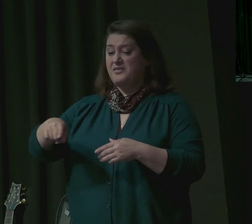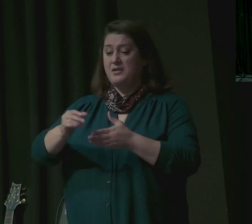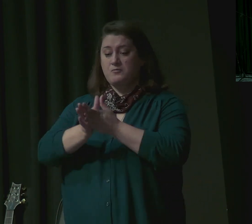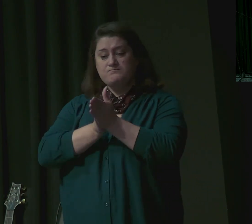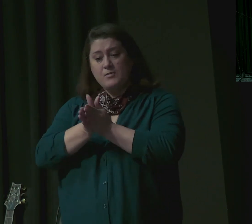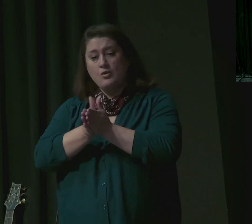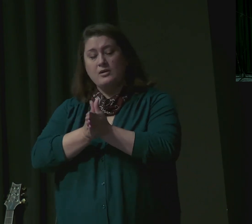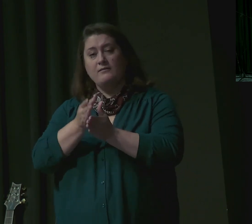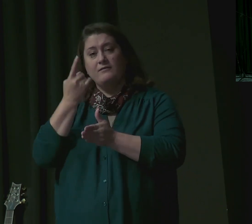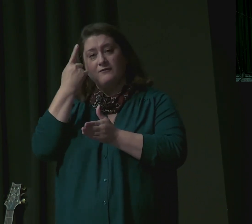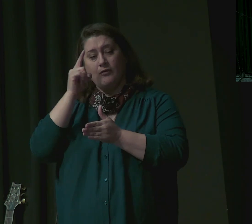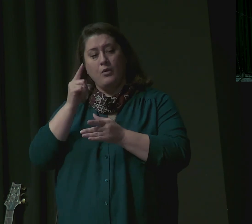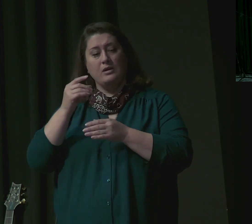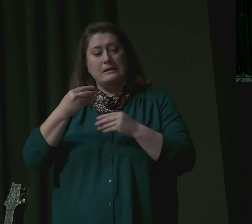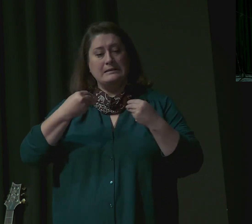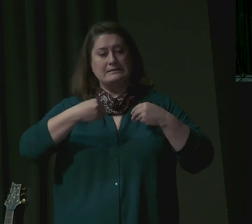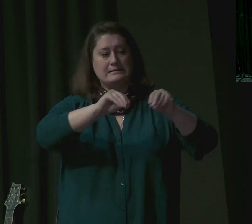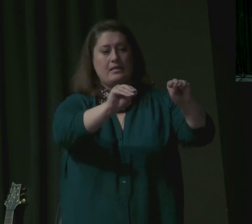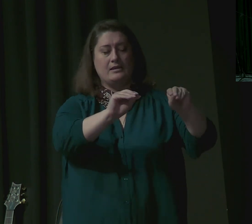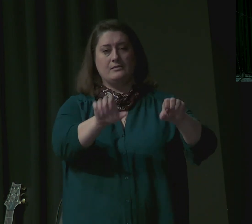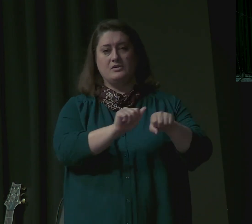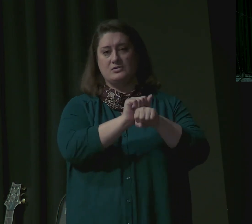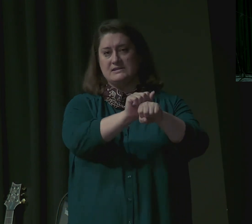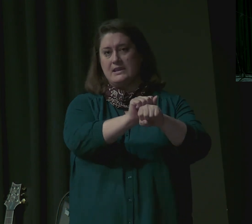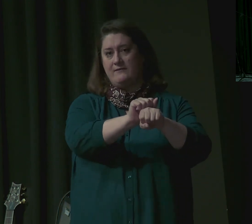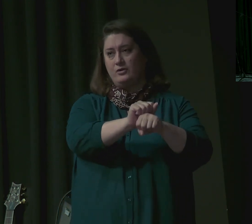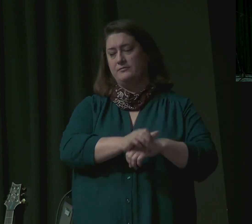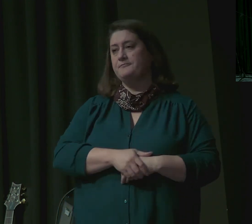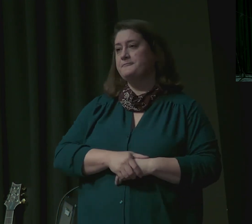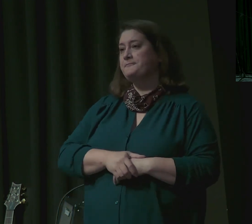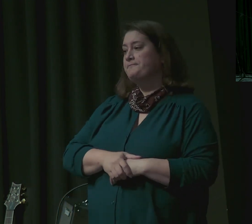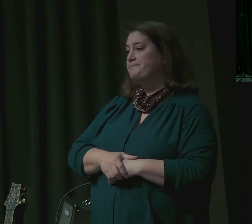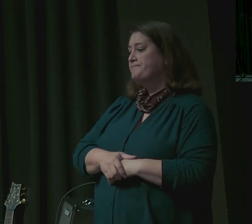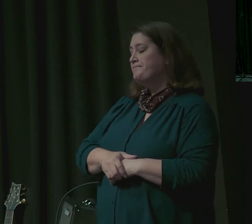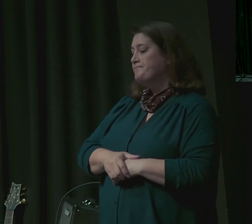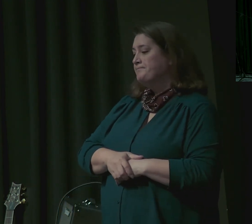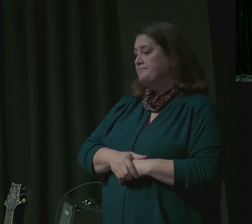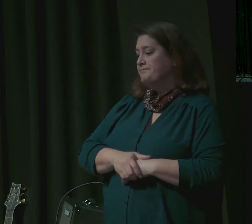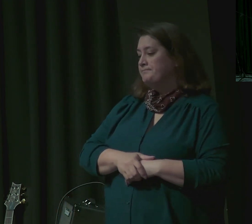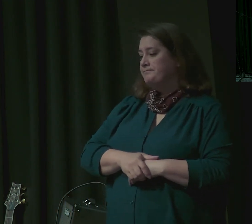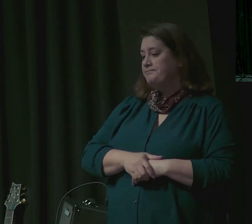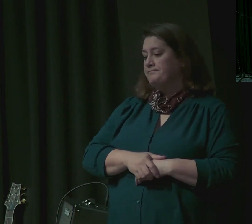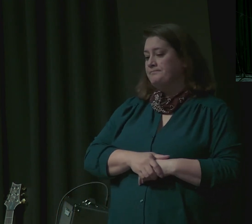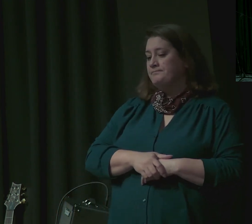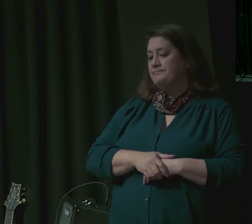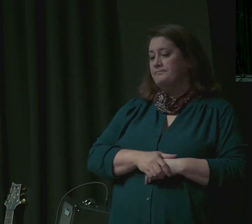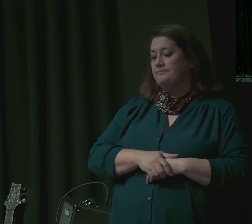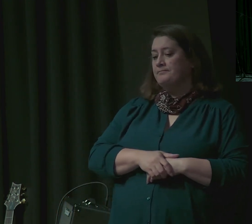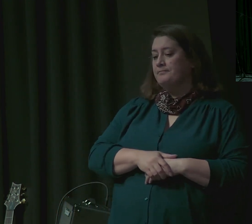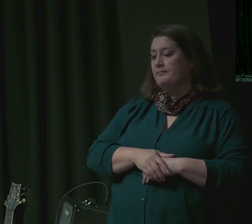Joseph into slavery. Jealousy of David ruled the heart of King Saul. The